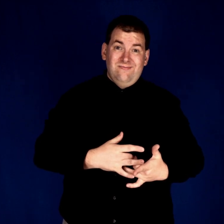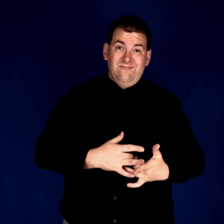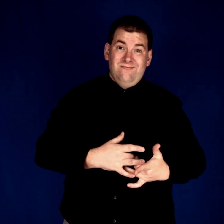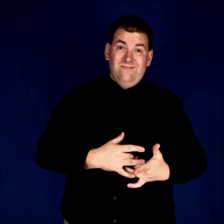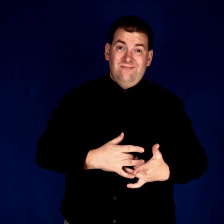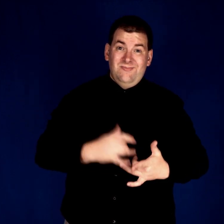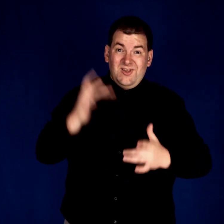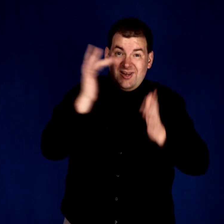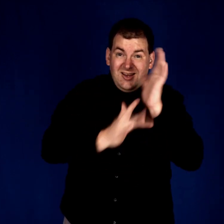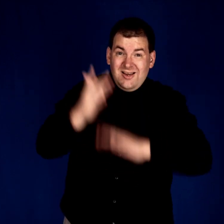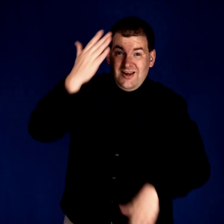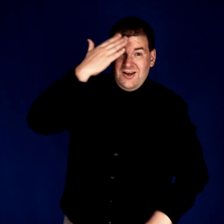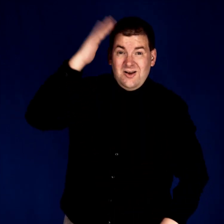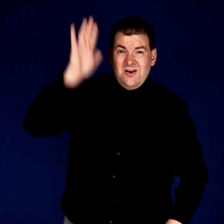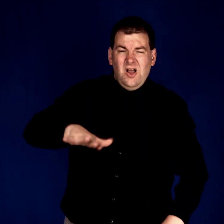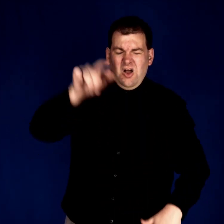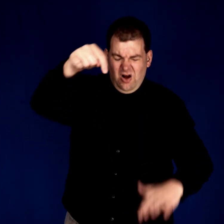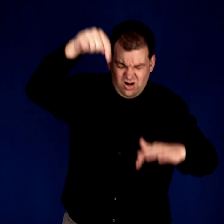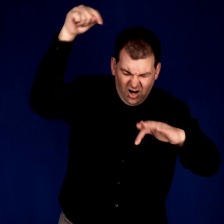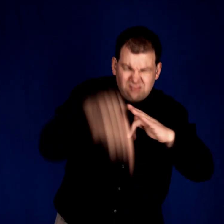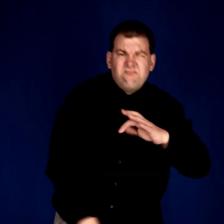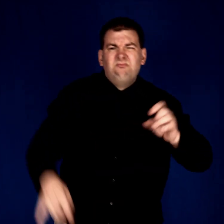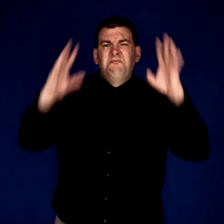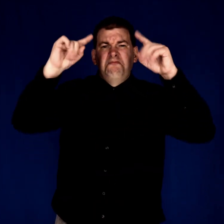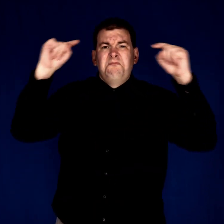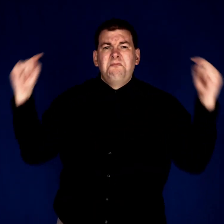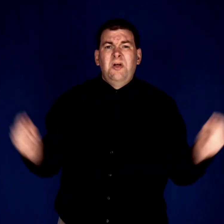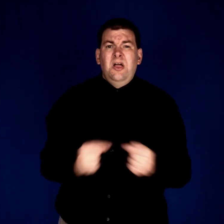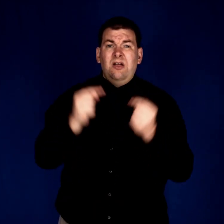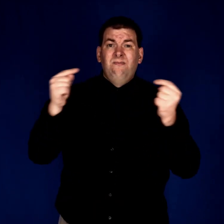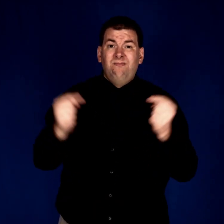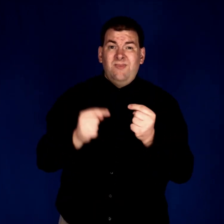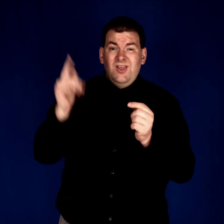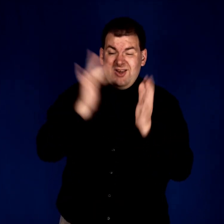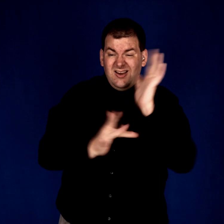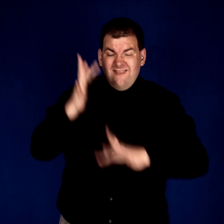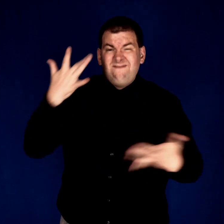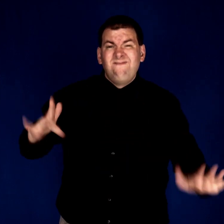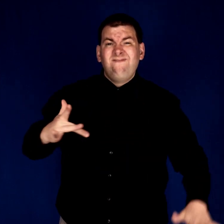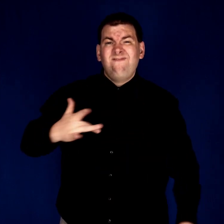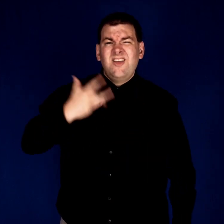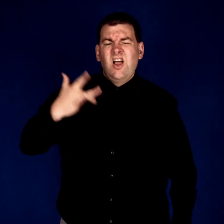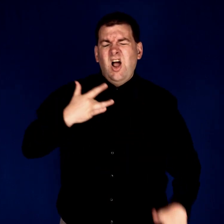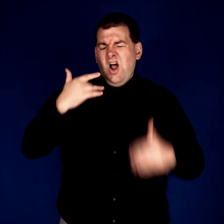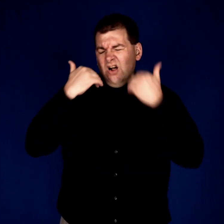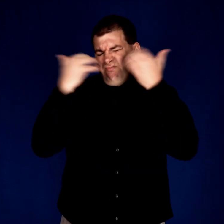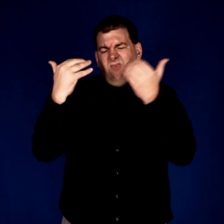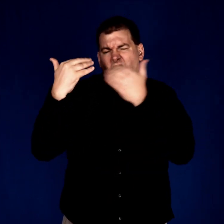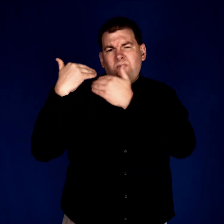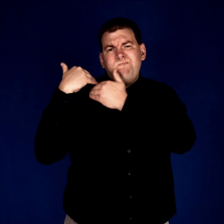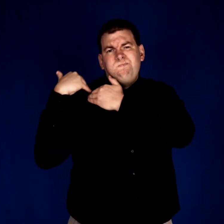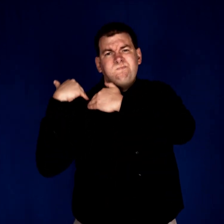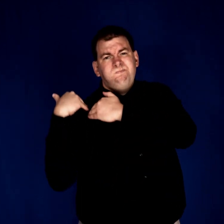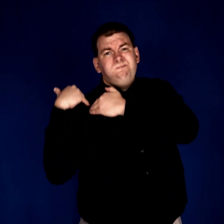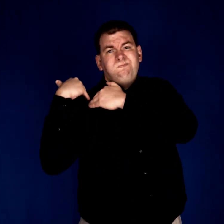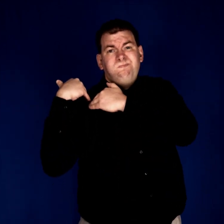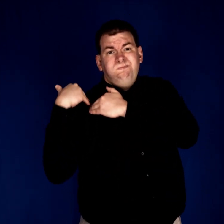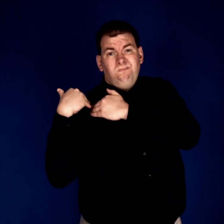He knows it's not the way He's about the way of trade And